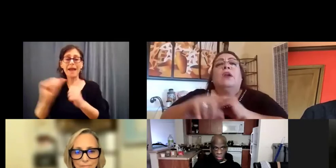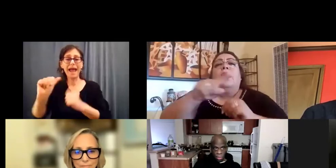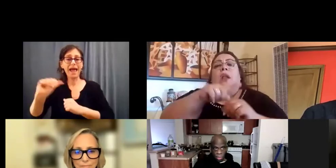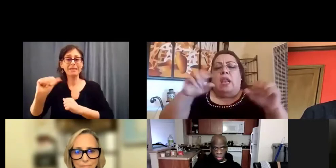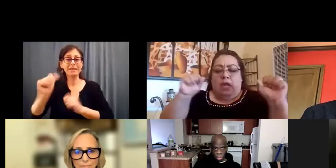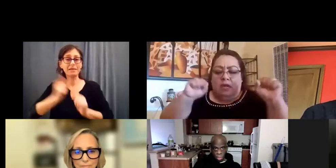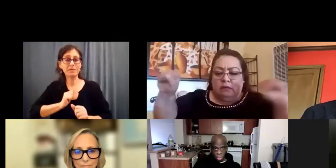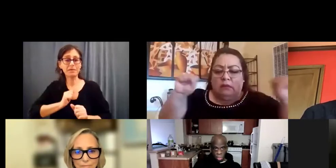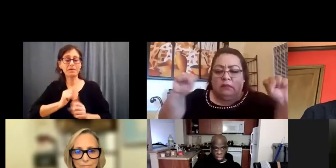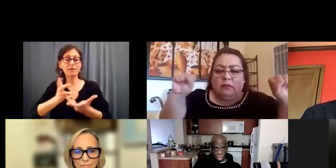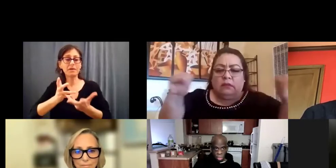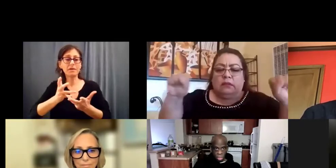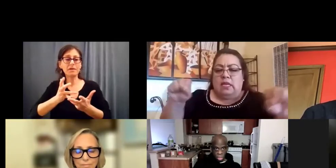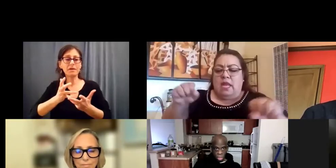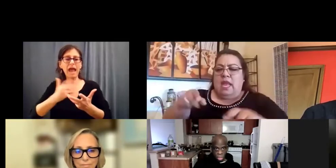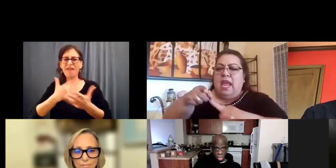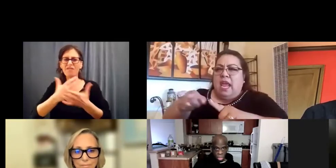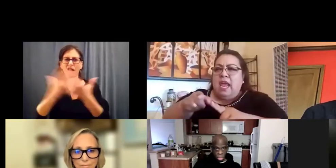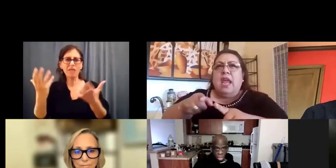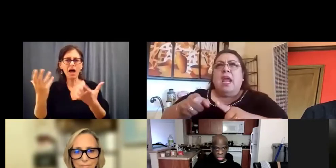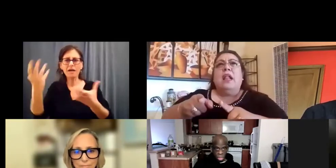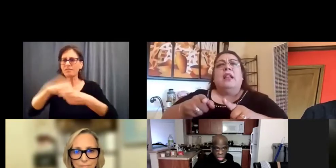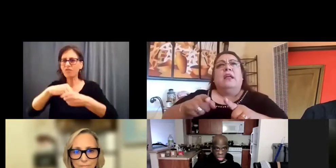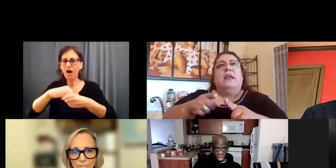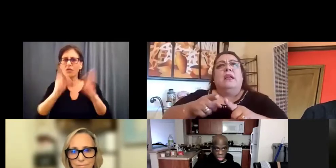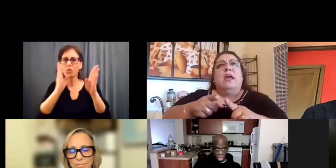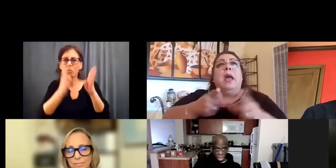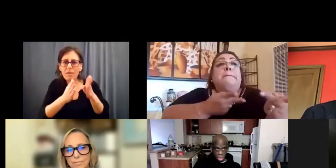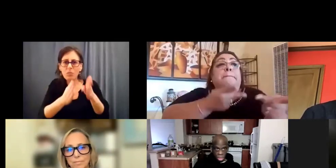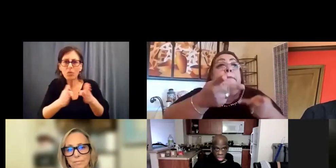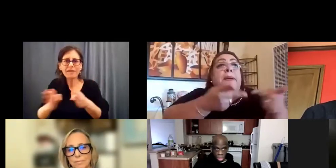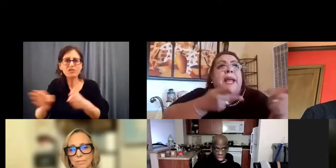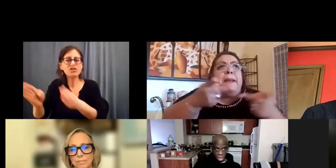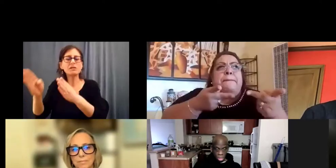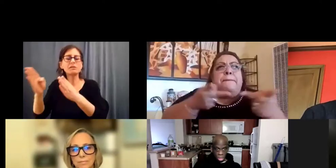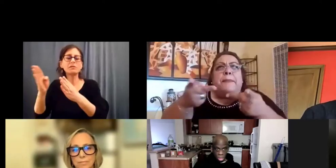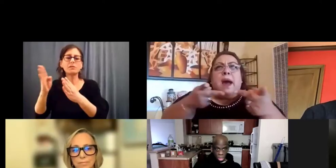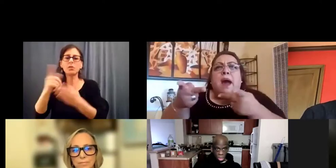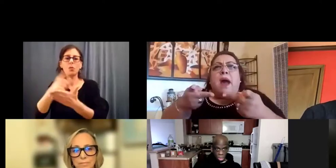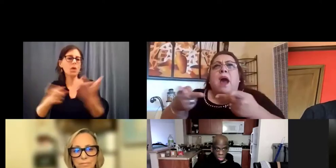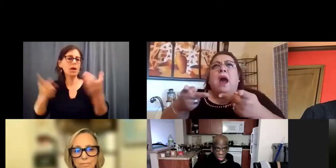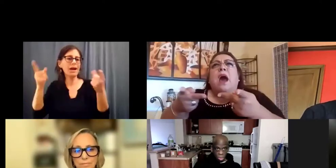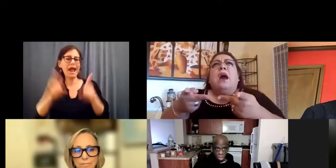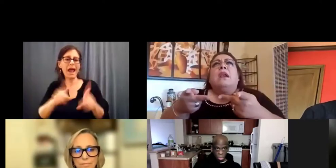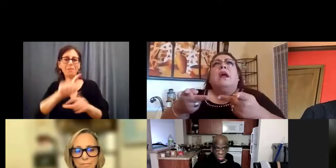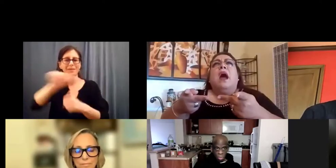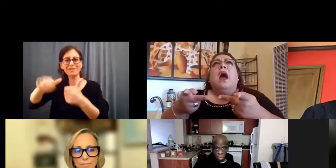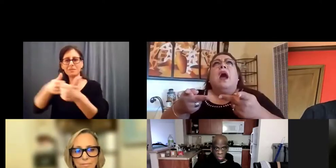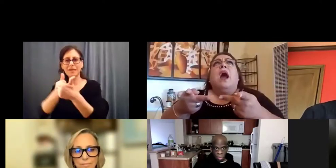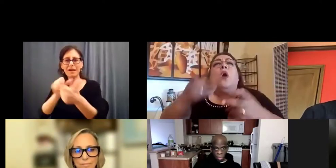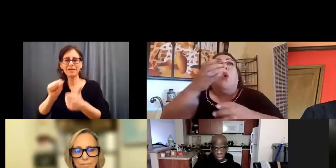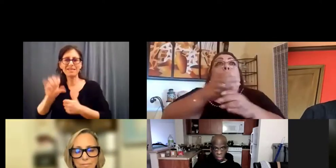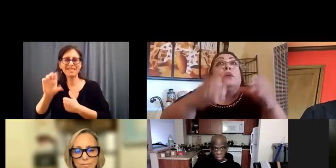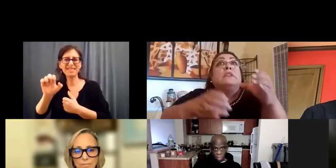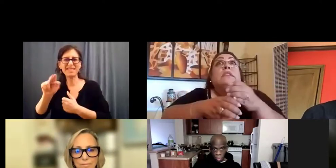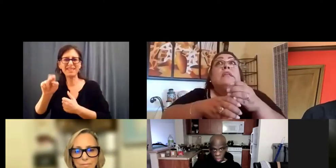goes into the preparation, things that go on behind the scenes, not so much the training aspect,